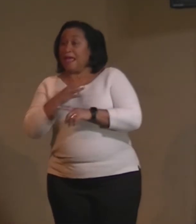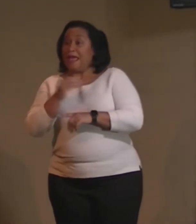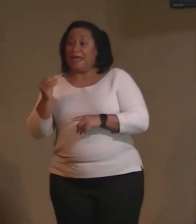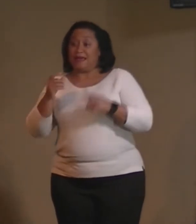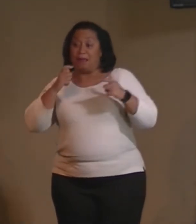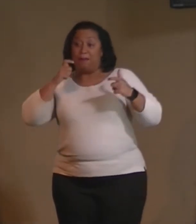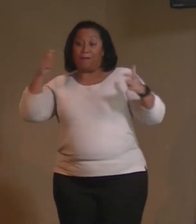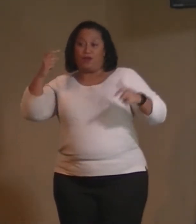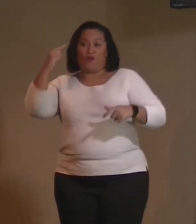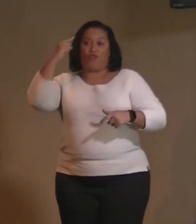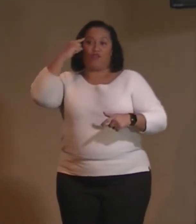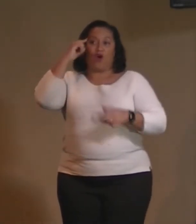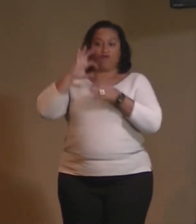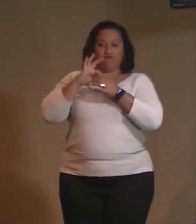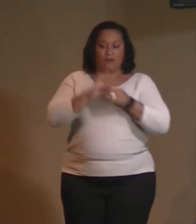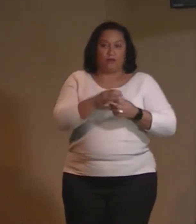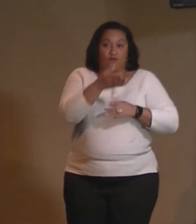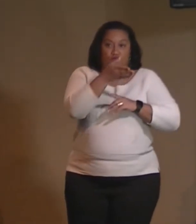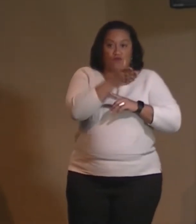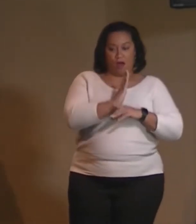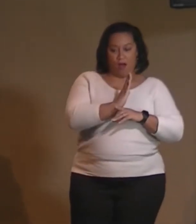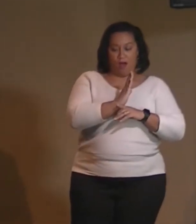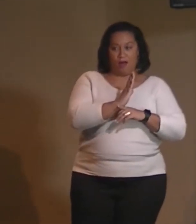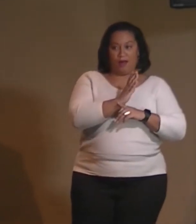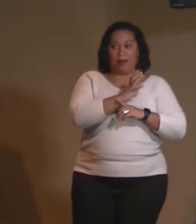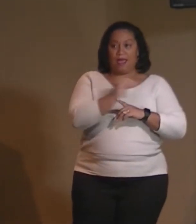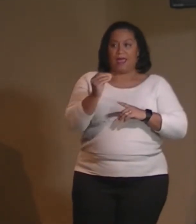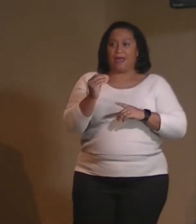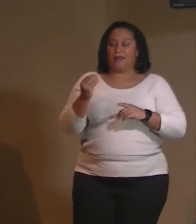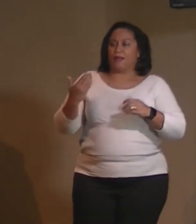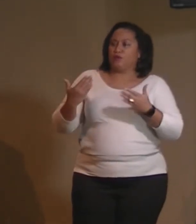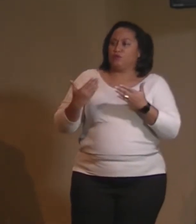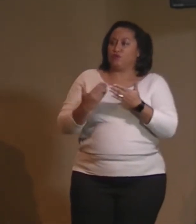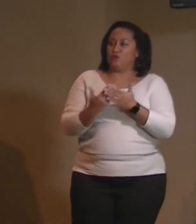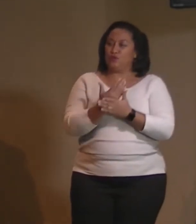and a new insight of ourselves.